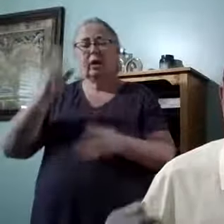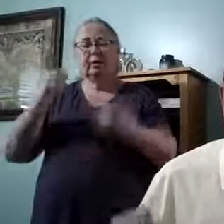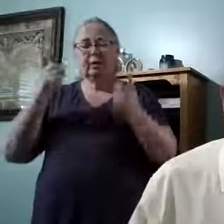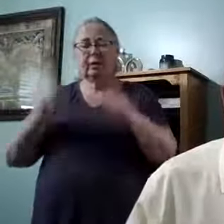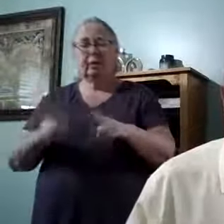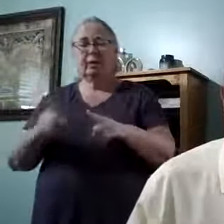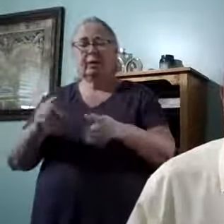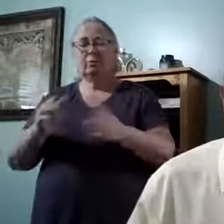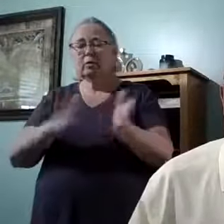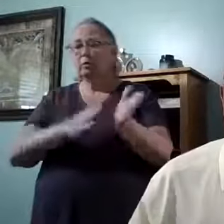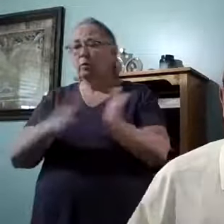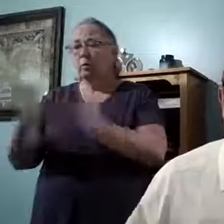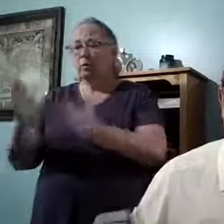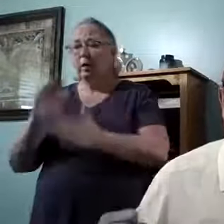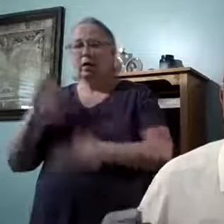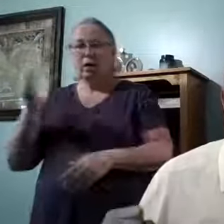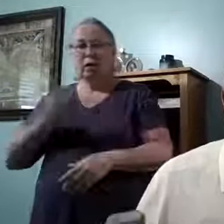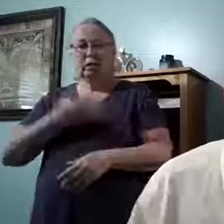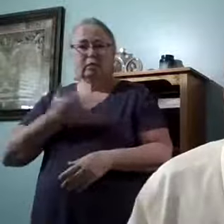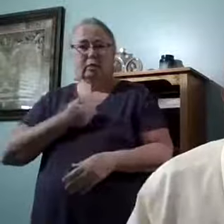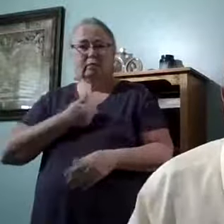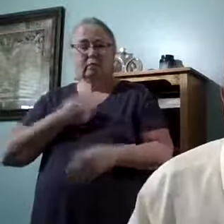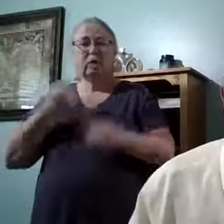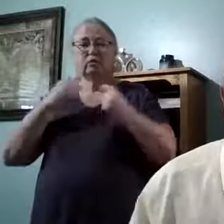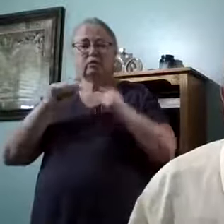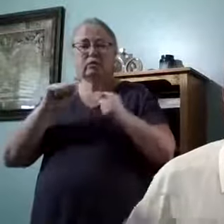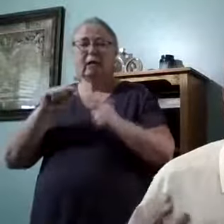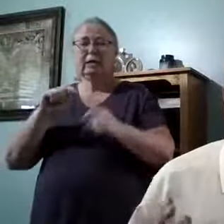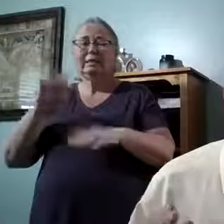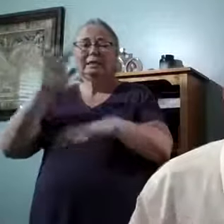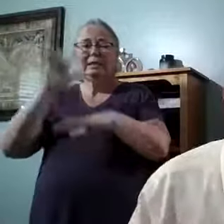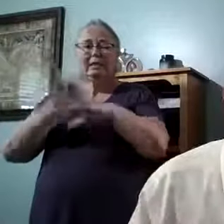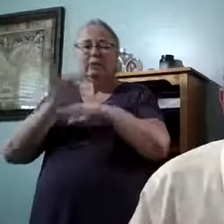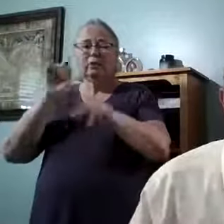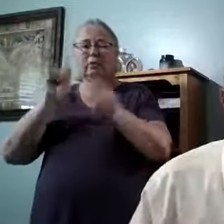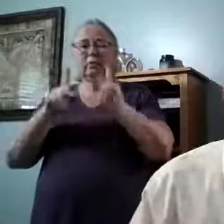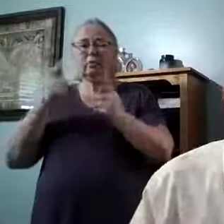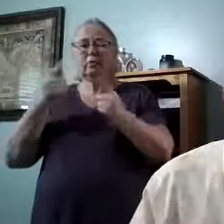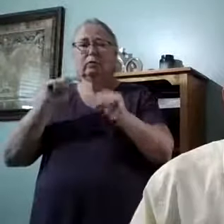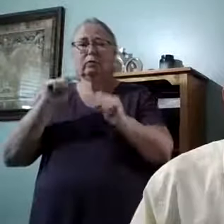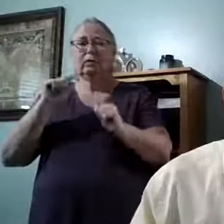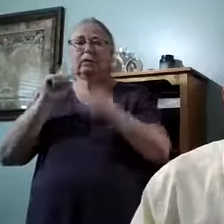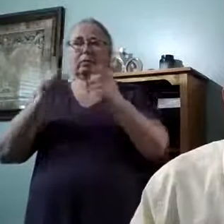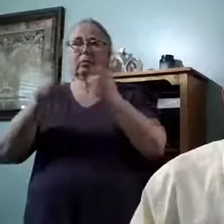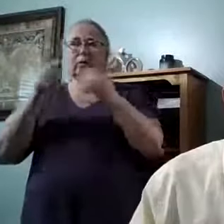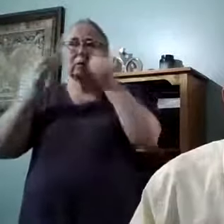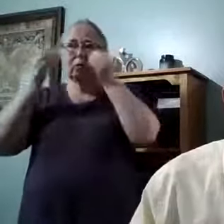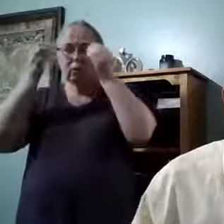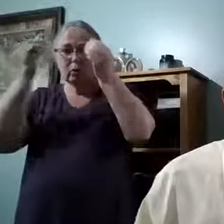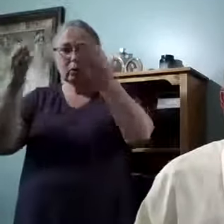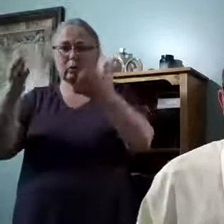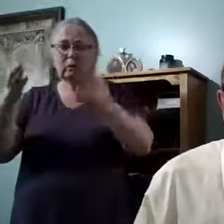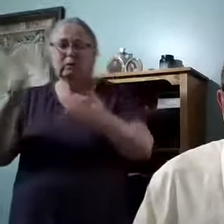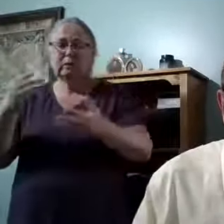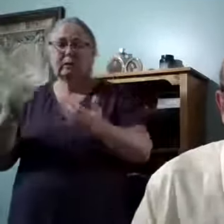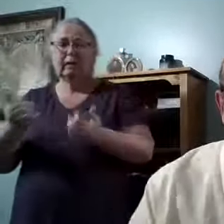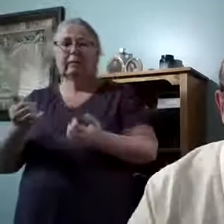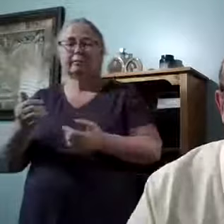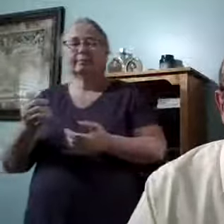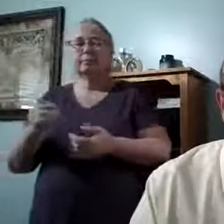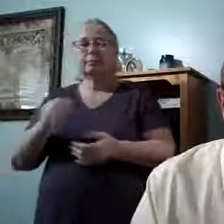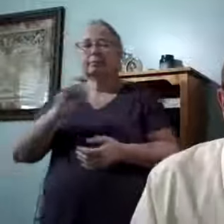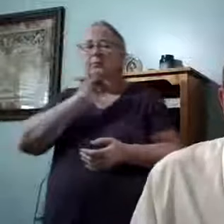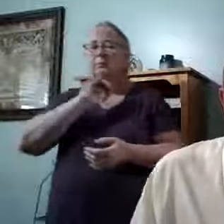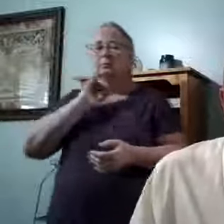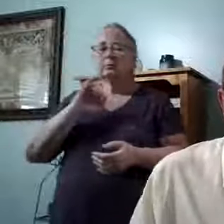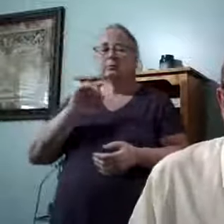So we're preparing ourselves. We're trying to reach people. We're trying to give you the good news. Now Isaiah